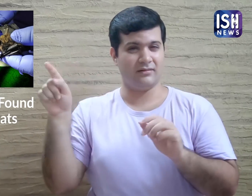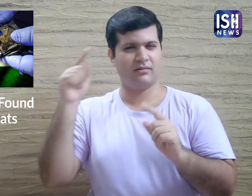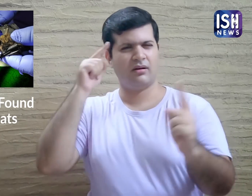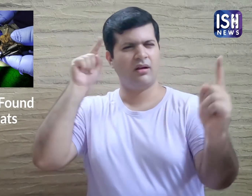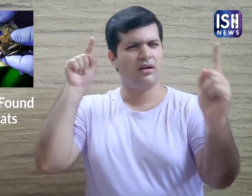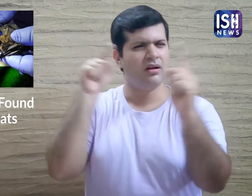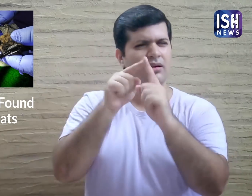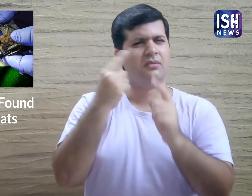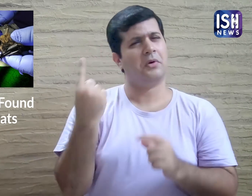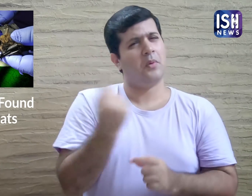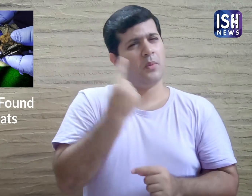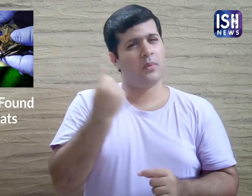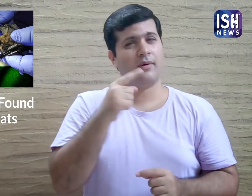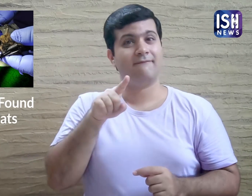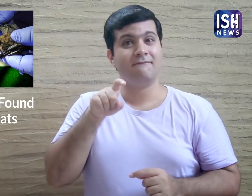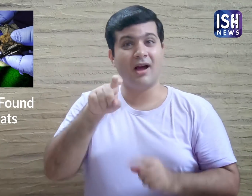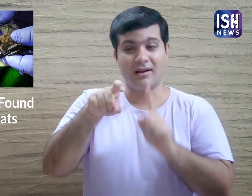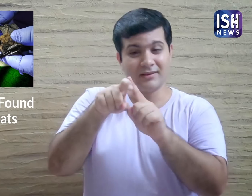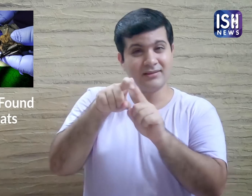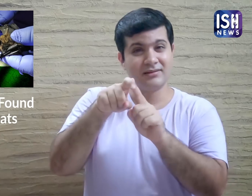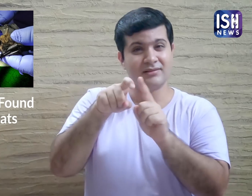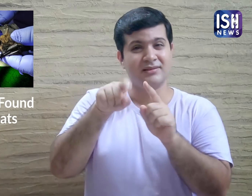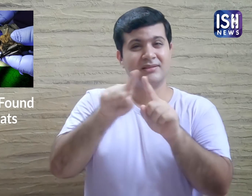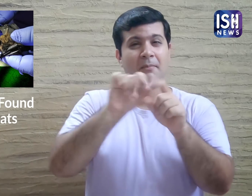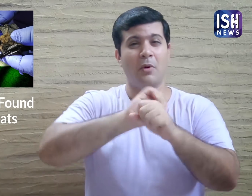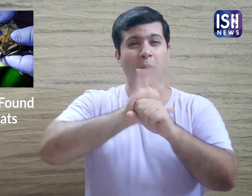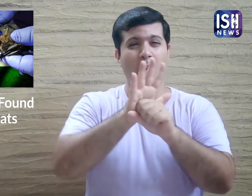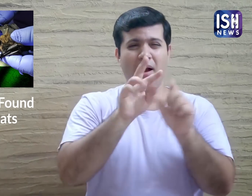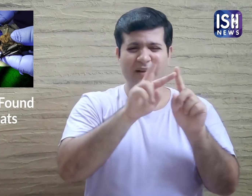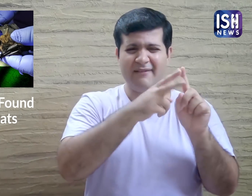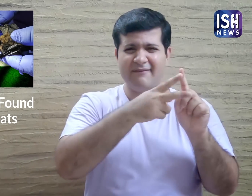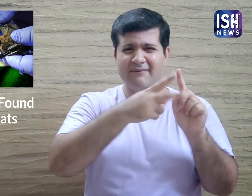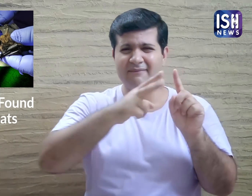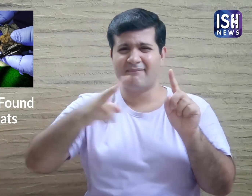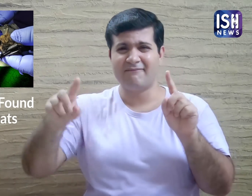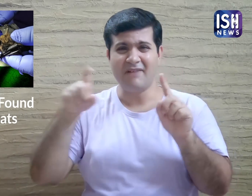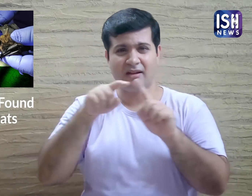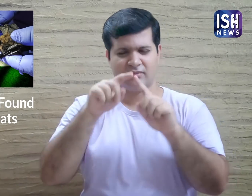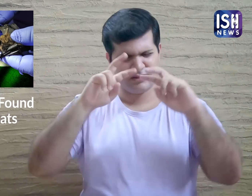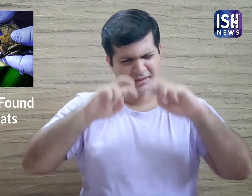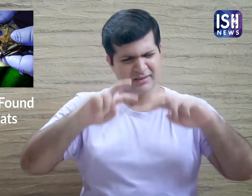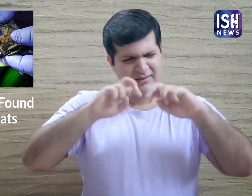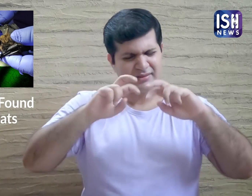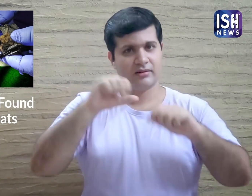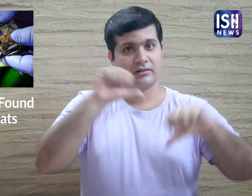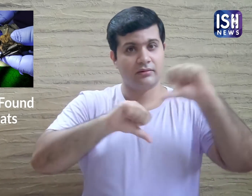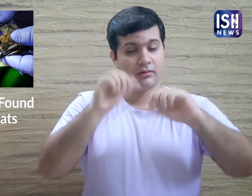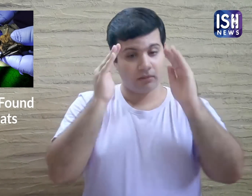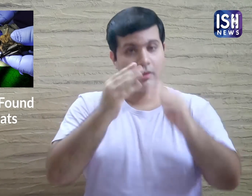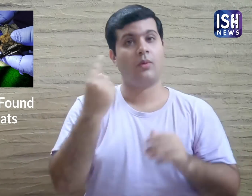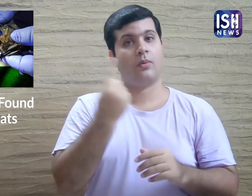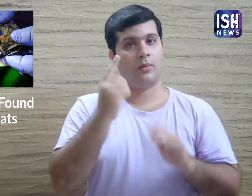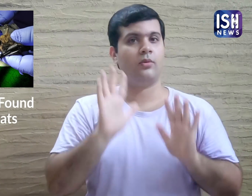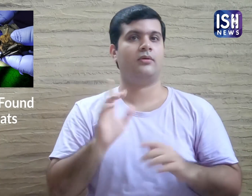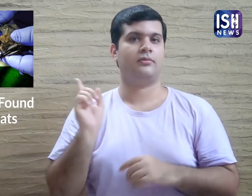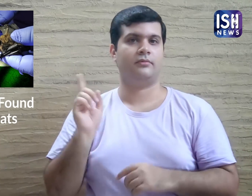The aim of the study is to identify the virus types of coronaviruses in bats in India.